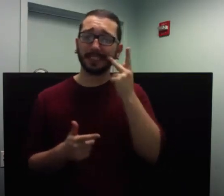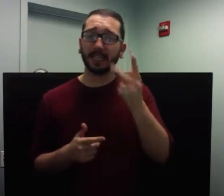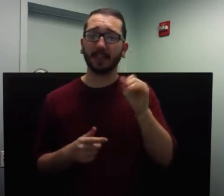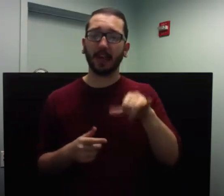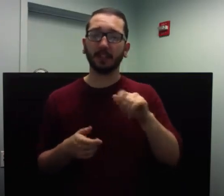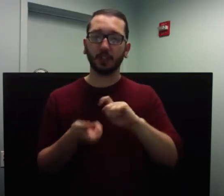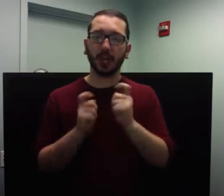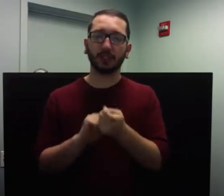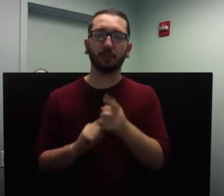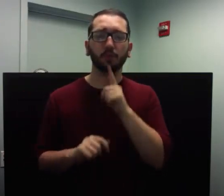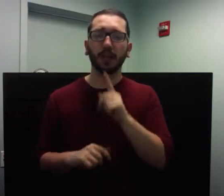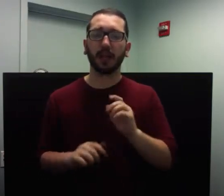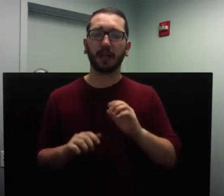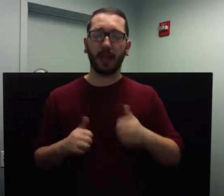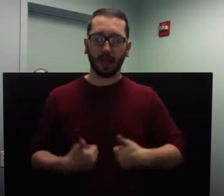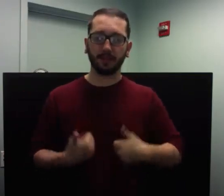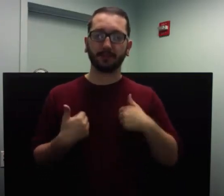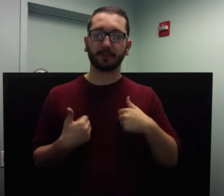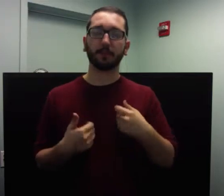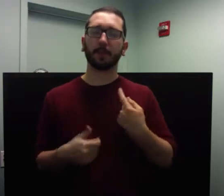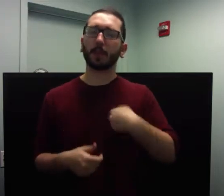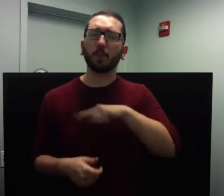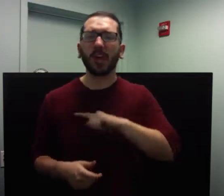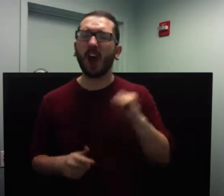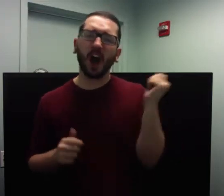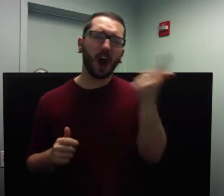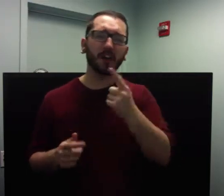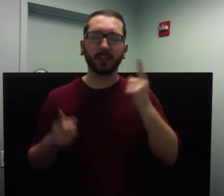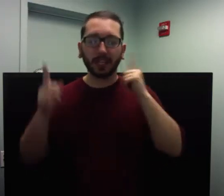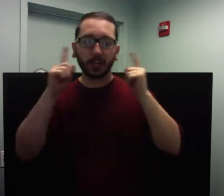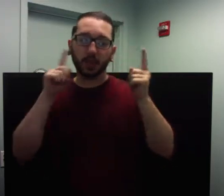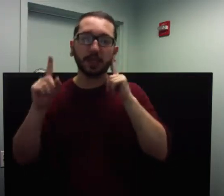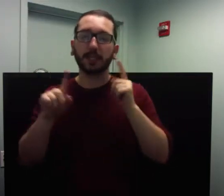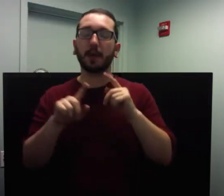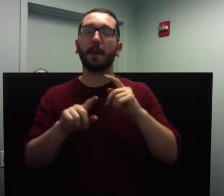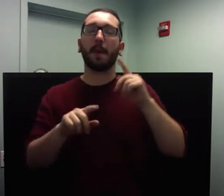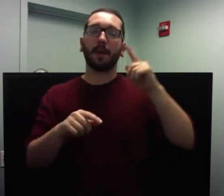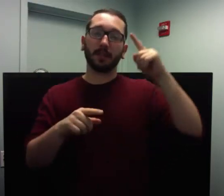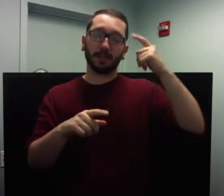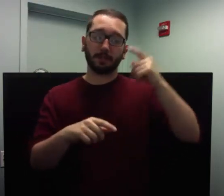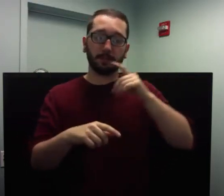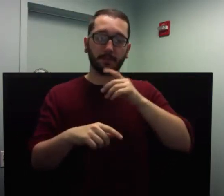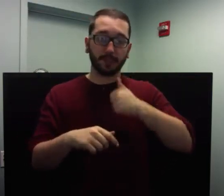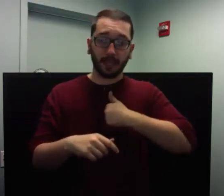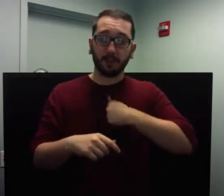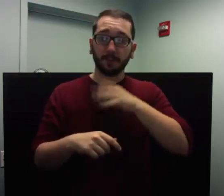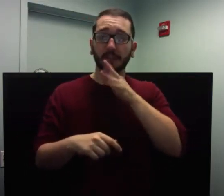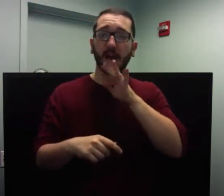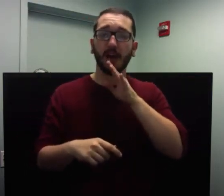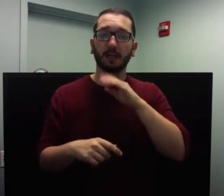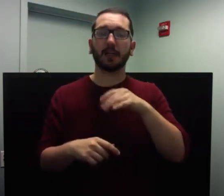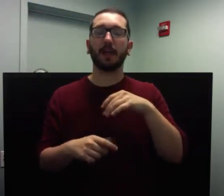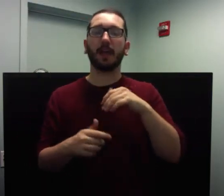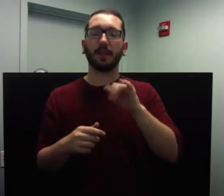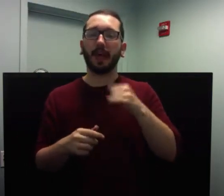self-talk, that what you tell yourself is very likely to become your reality. Well, if this is true,